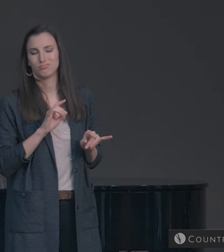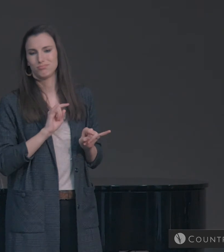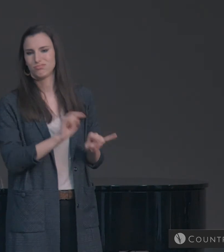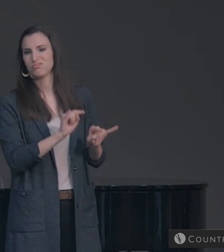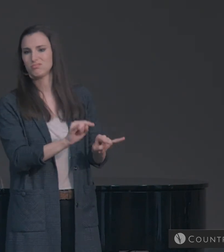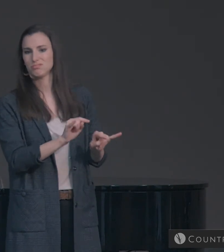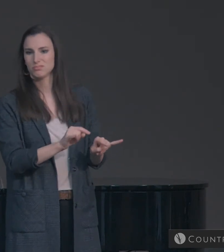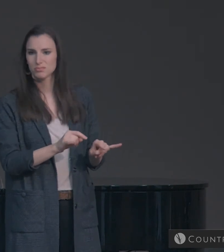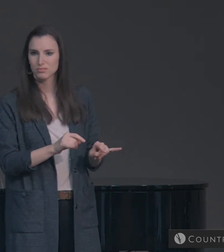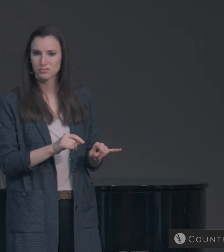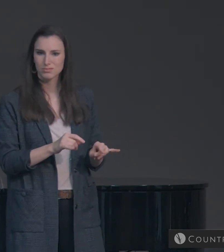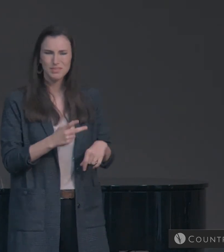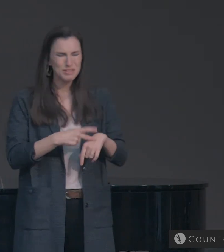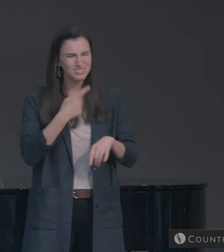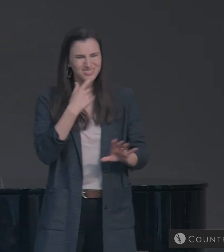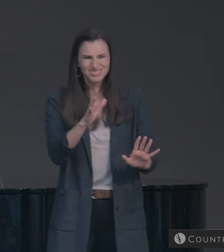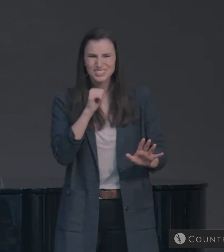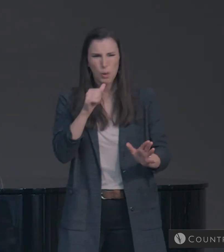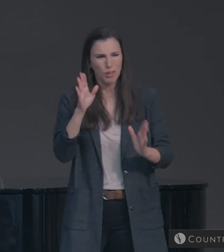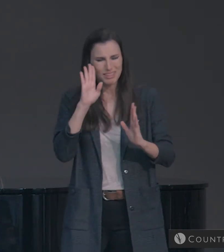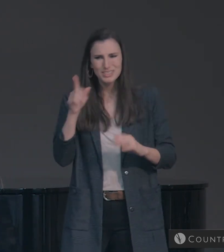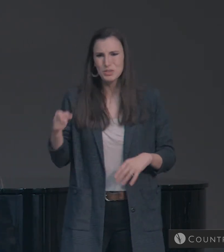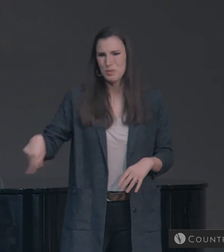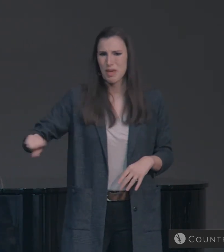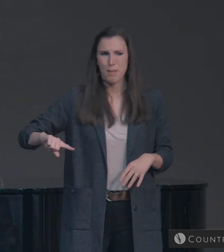What Peter says. Don't listen to the scoffers.